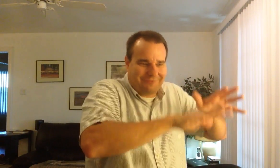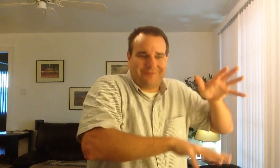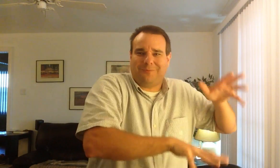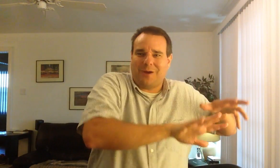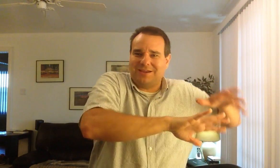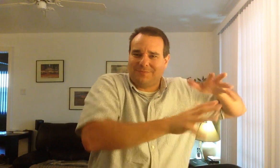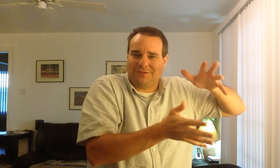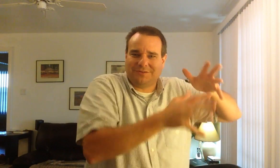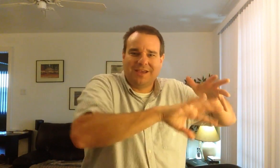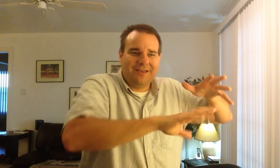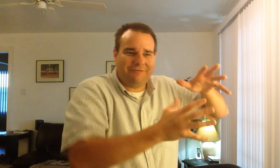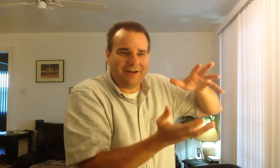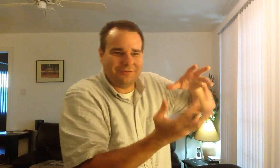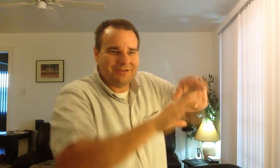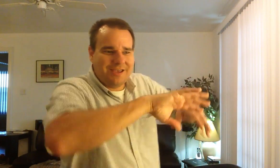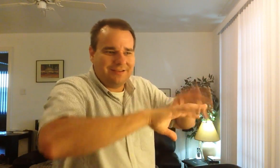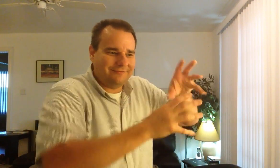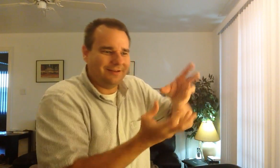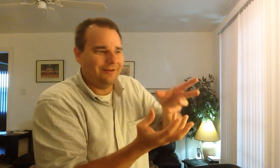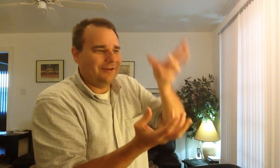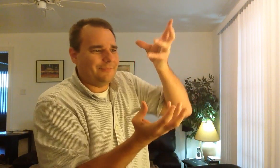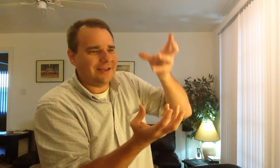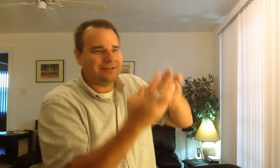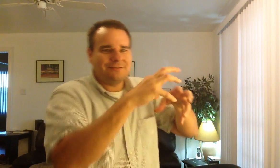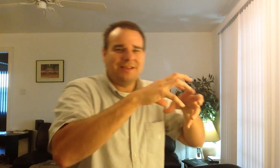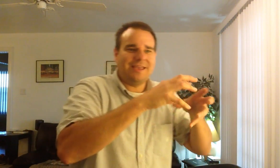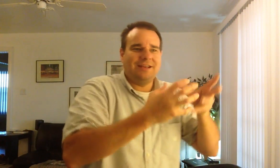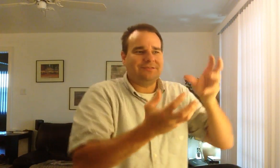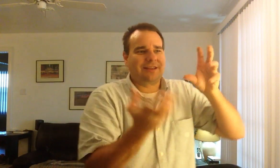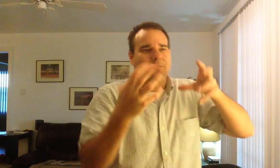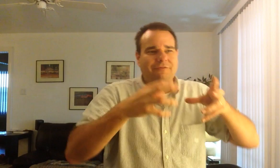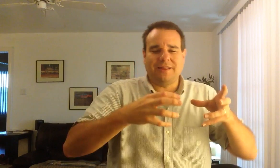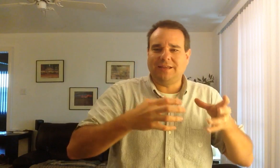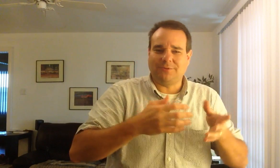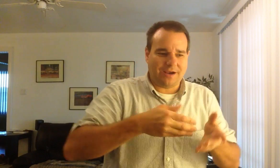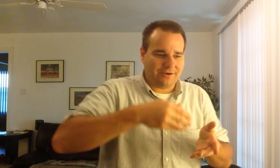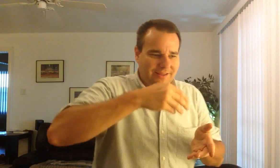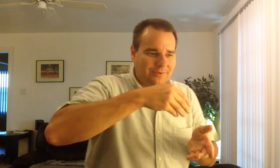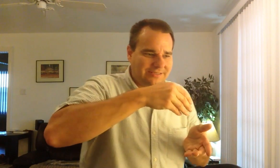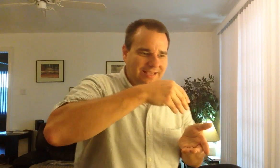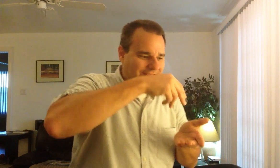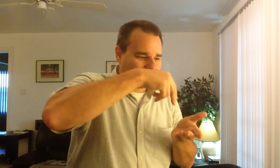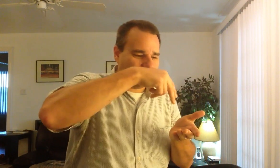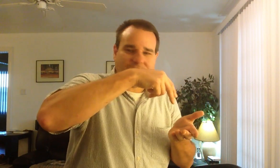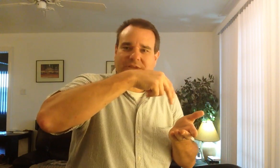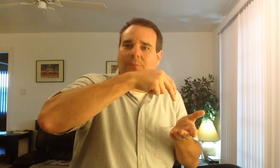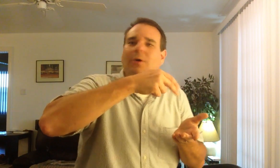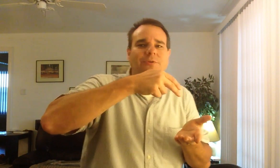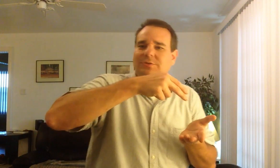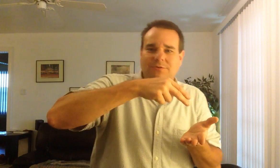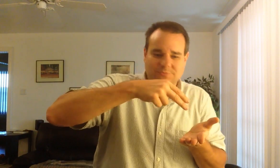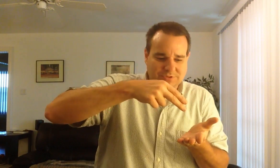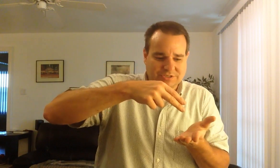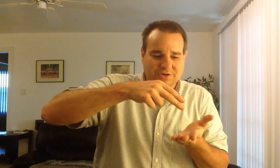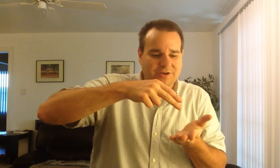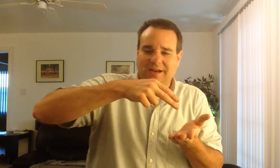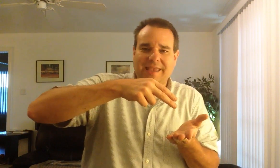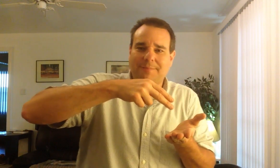different ways, mothers, fathers, you know, positives, negatives, and then we finally get the record, and then we take the squiggles, and what we're doing is we're just turning it again